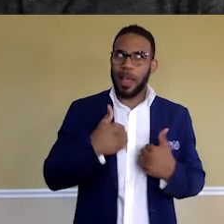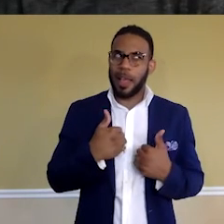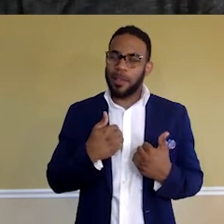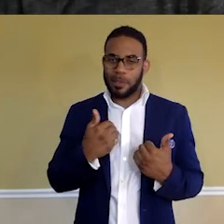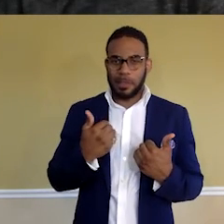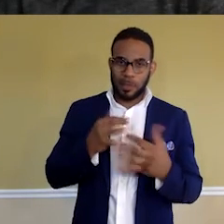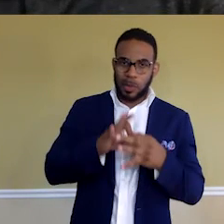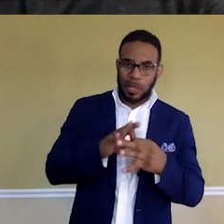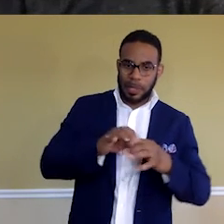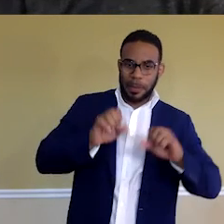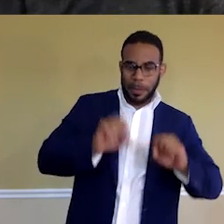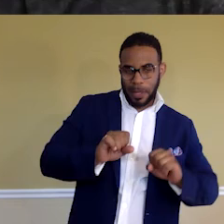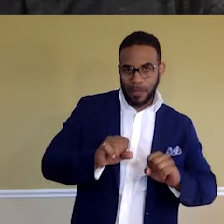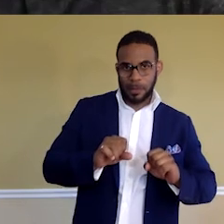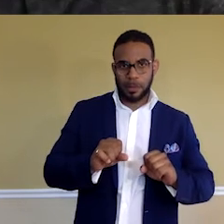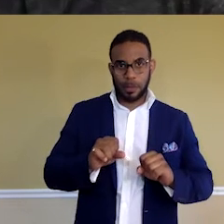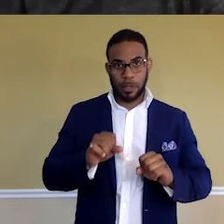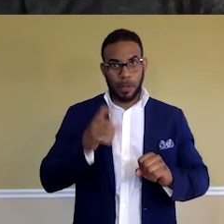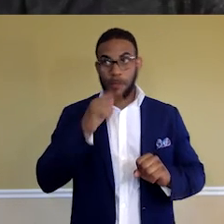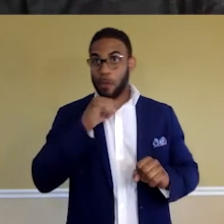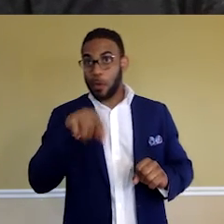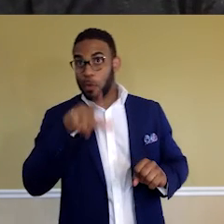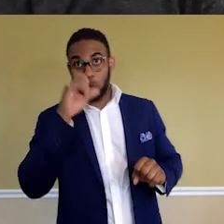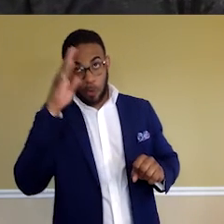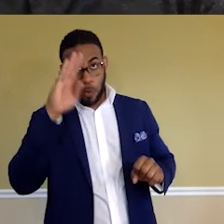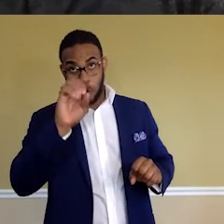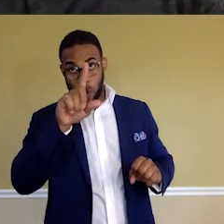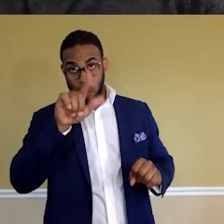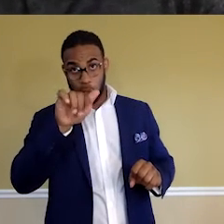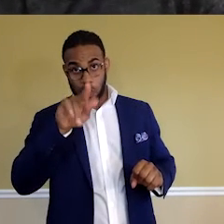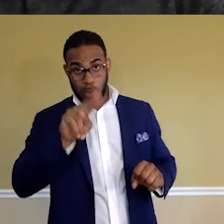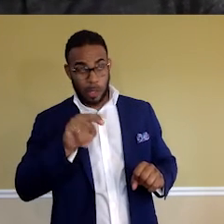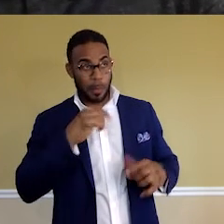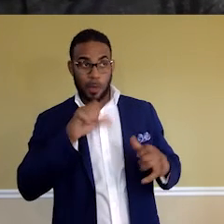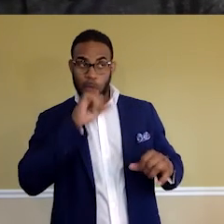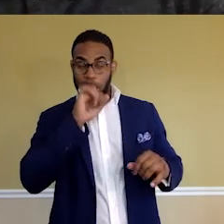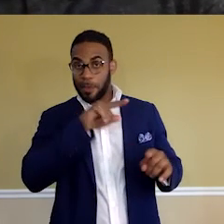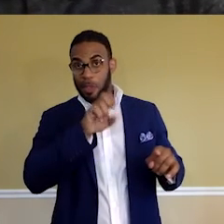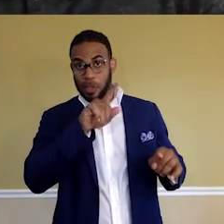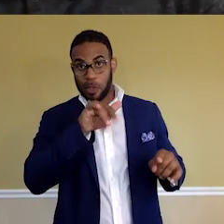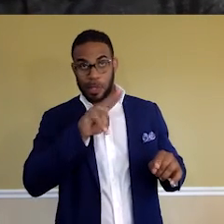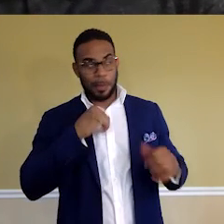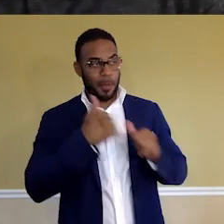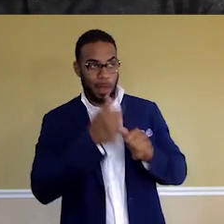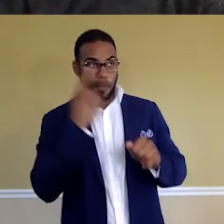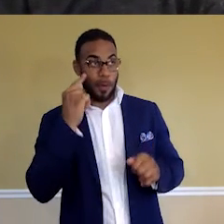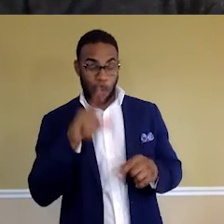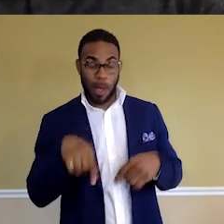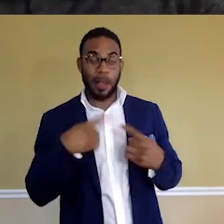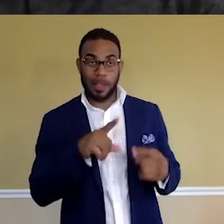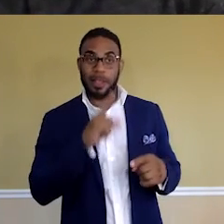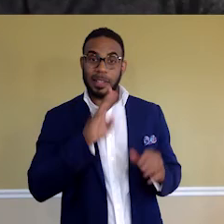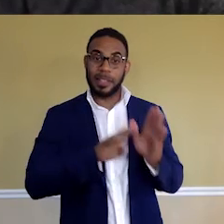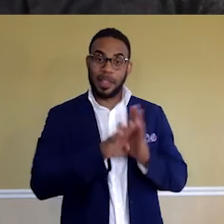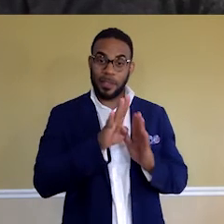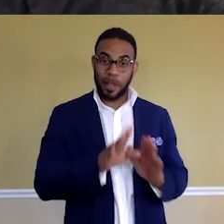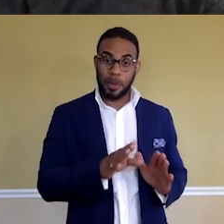capabilities. For those that don't know Sultan, I'm a huge fan of his. I've been following him for a while. He is a developer. He